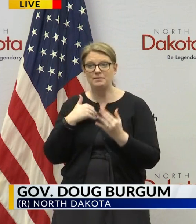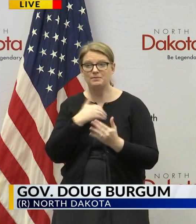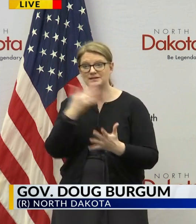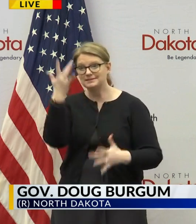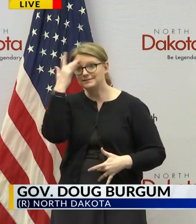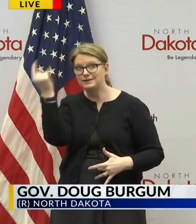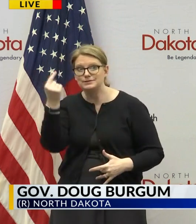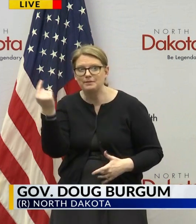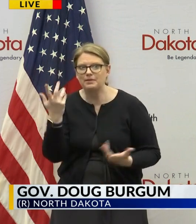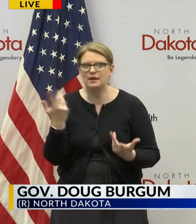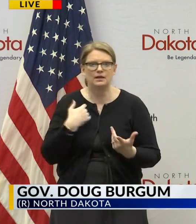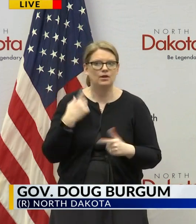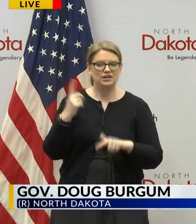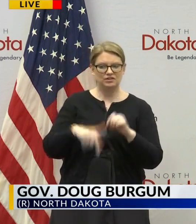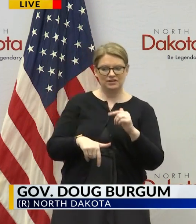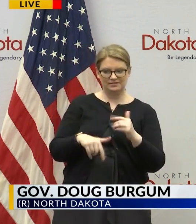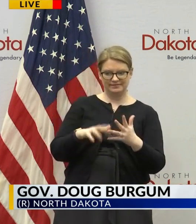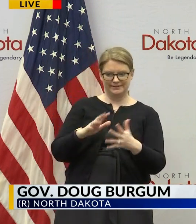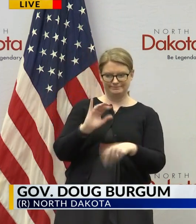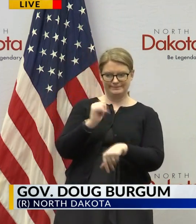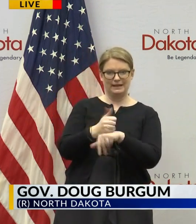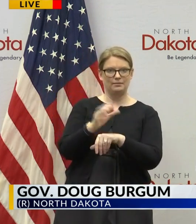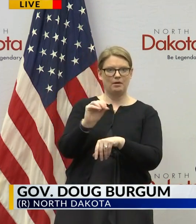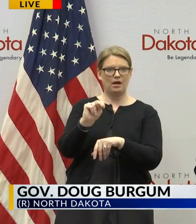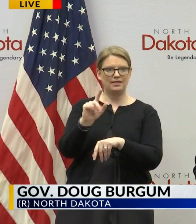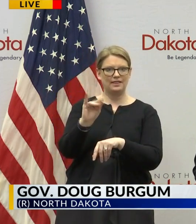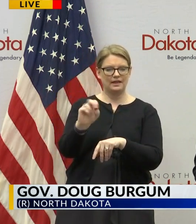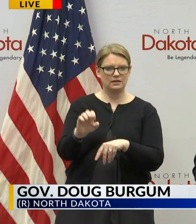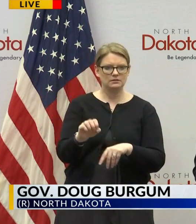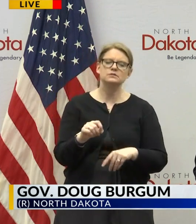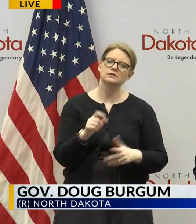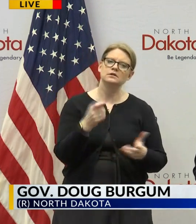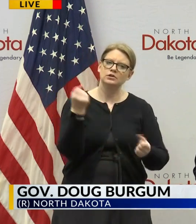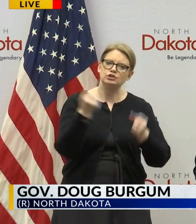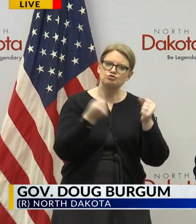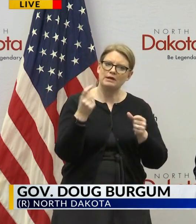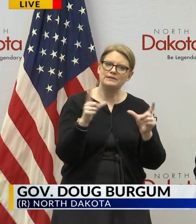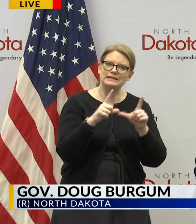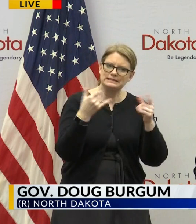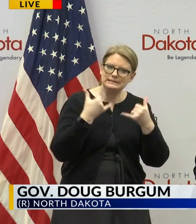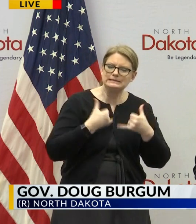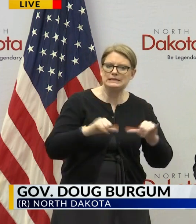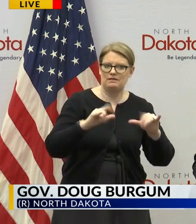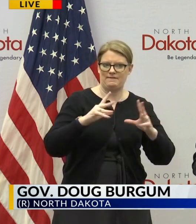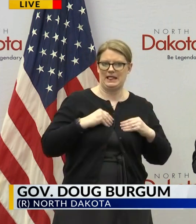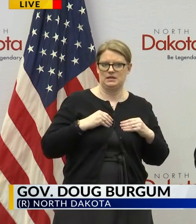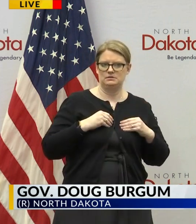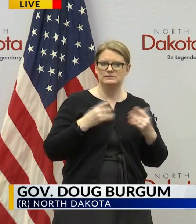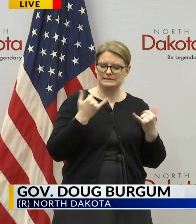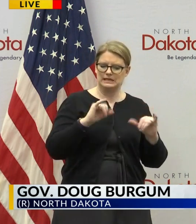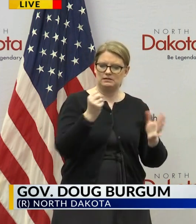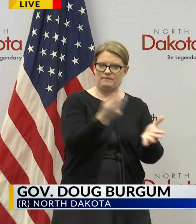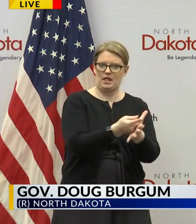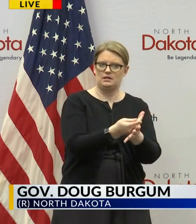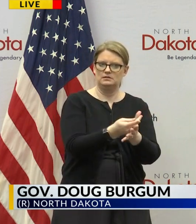or weren't able to conduct that online your driver's license is still valid today as is your motor vehicle legislation so again that